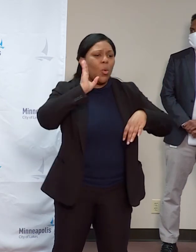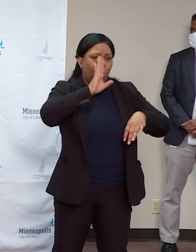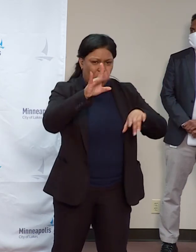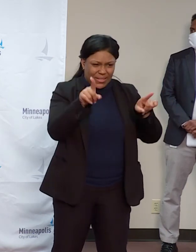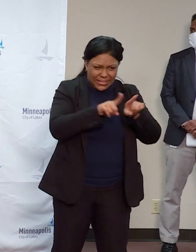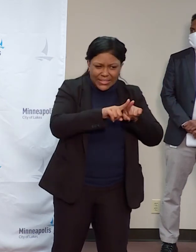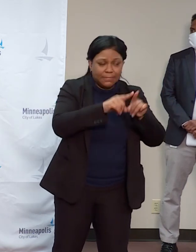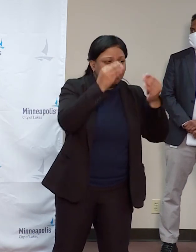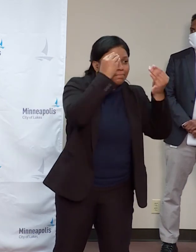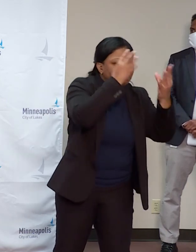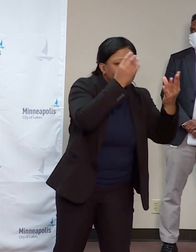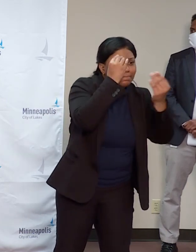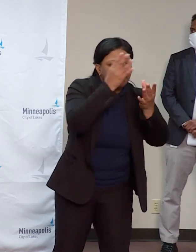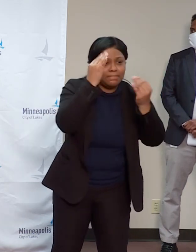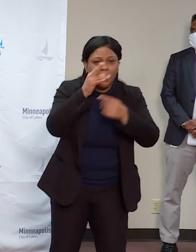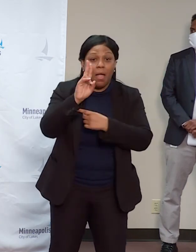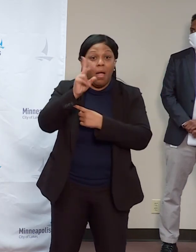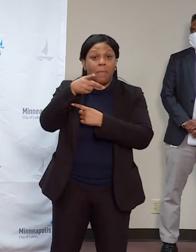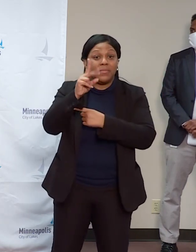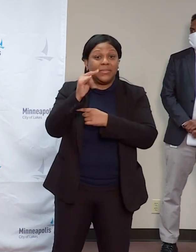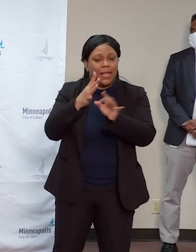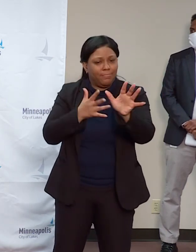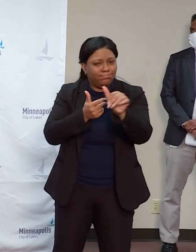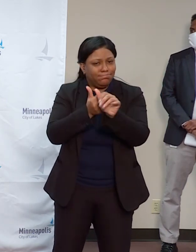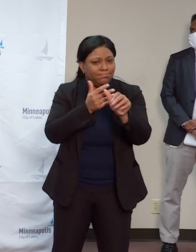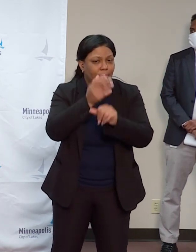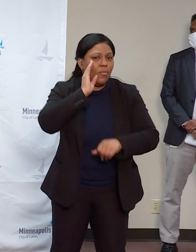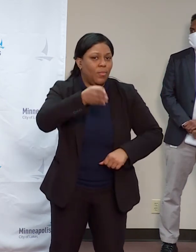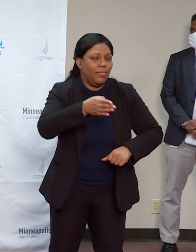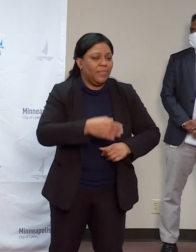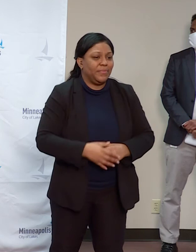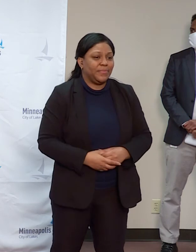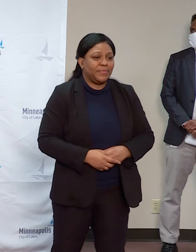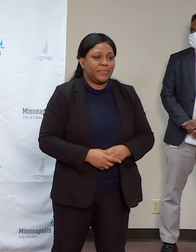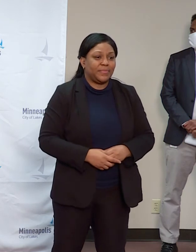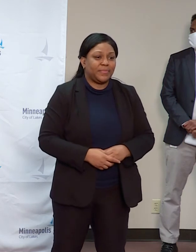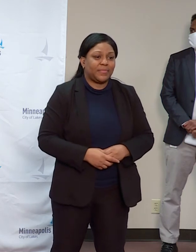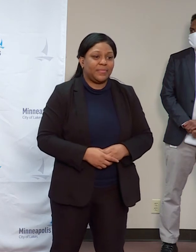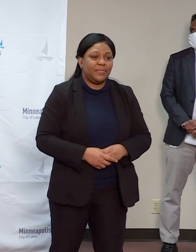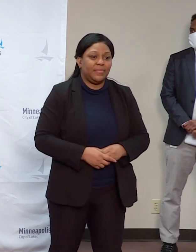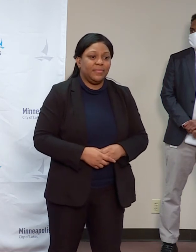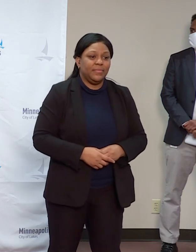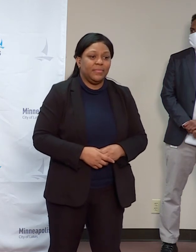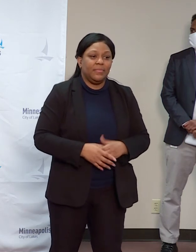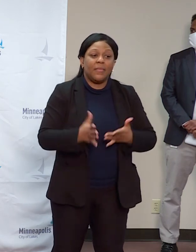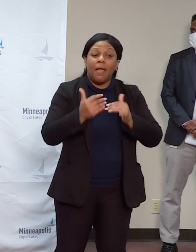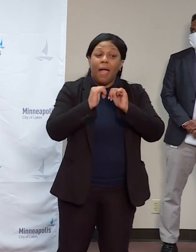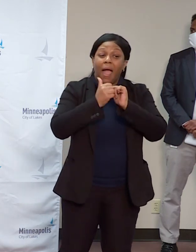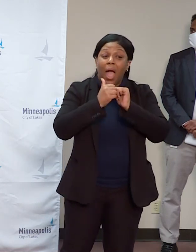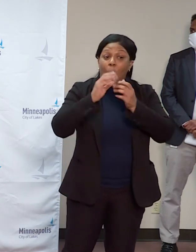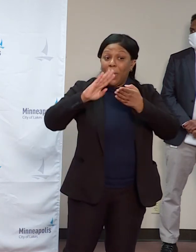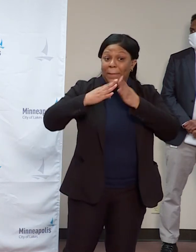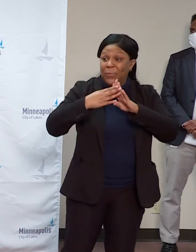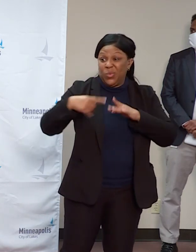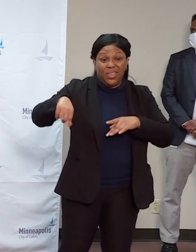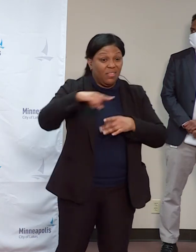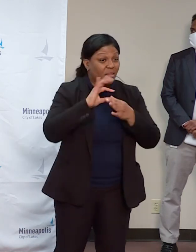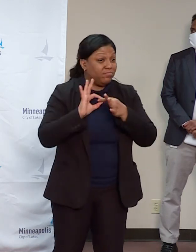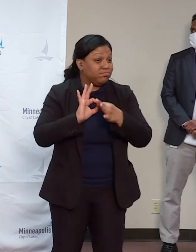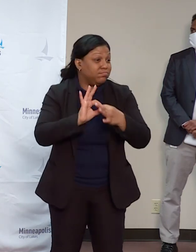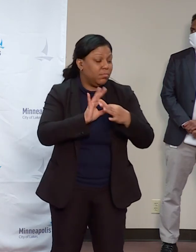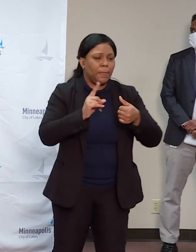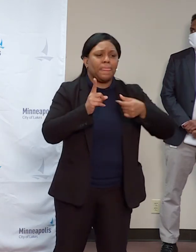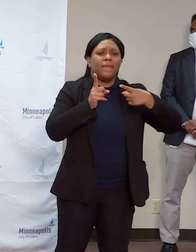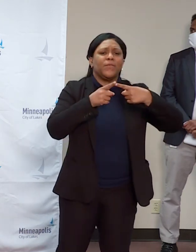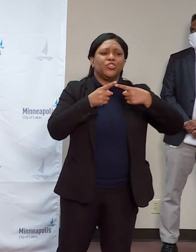relationship and communication with community, and I'll highlight those. First is identifying community partners and convening a group of community members